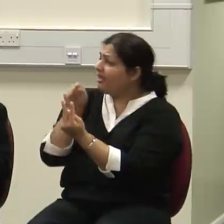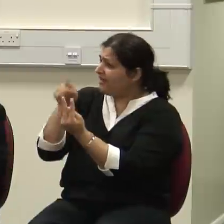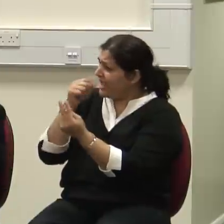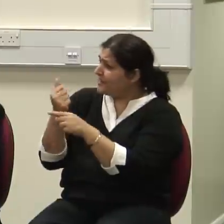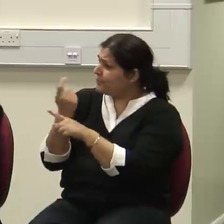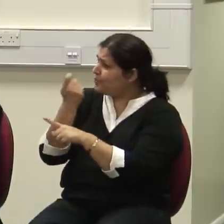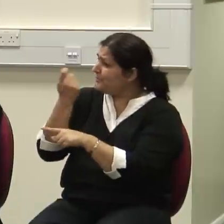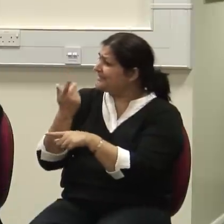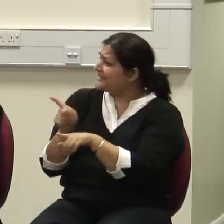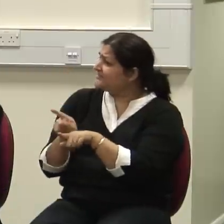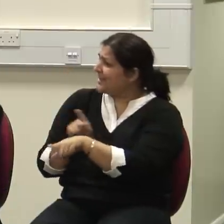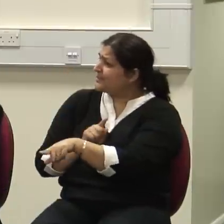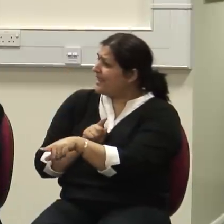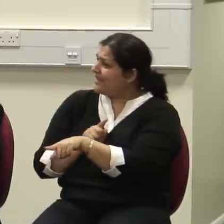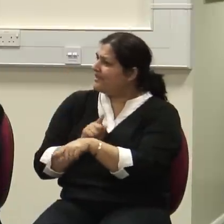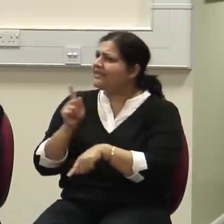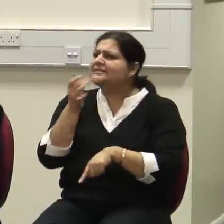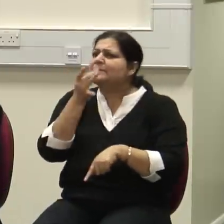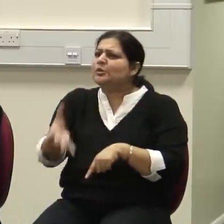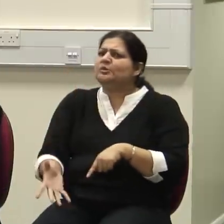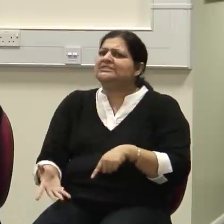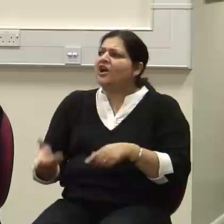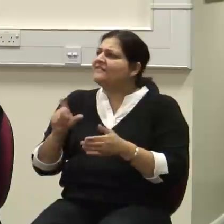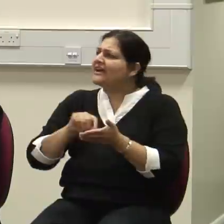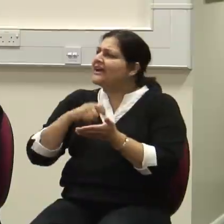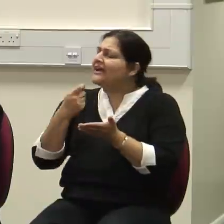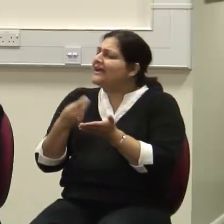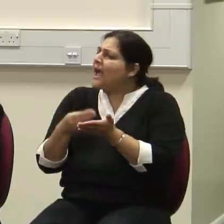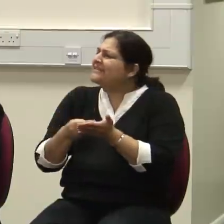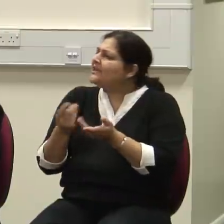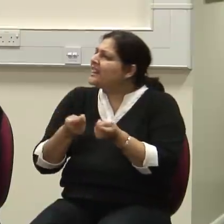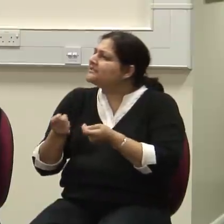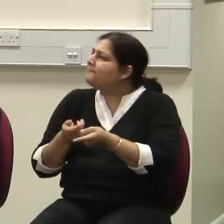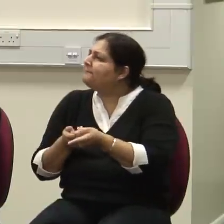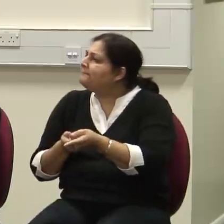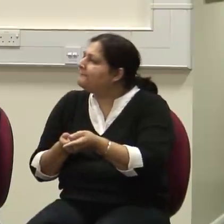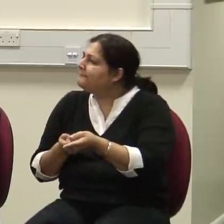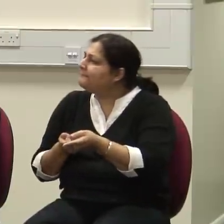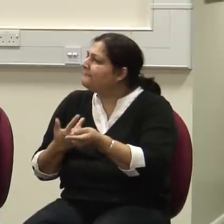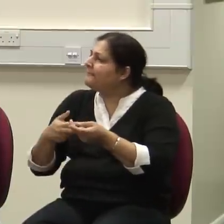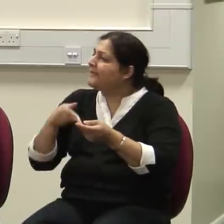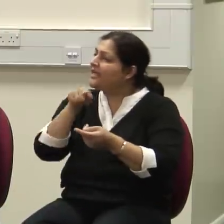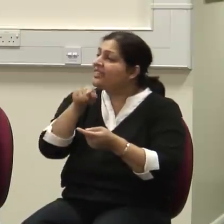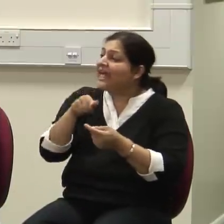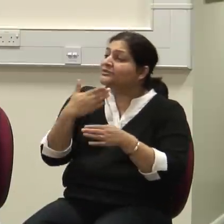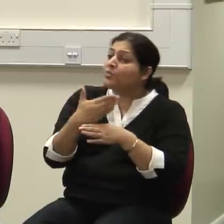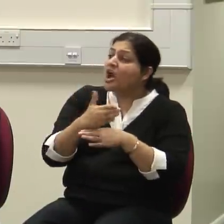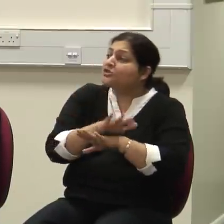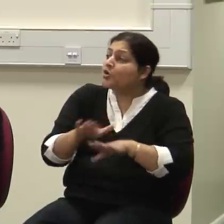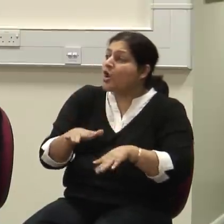See, in some ways, this is the beauty of capitalism. Because whether it works or not, it's defined by the buyer.